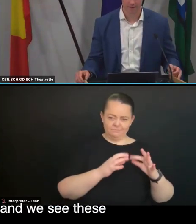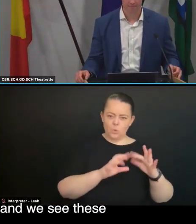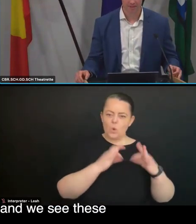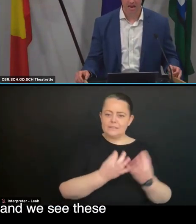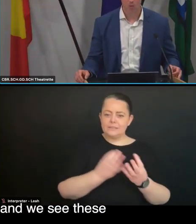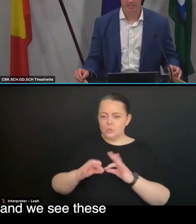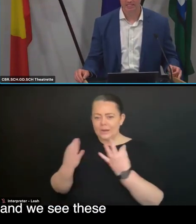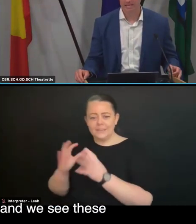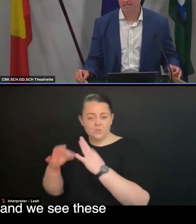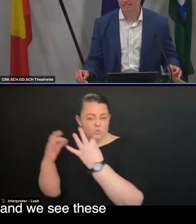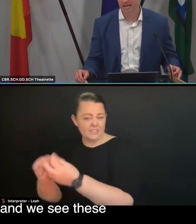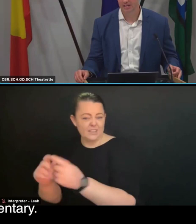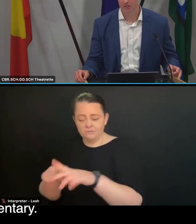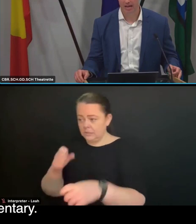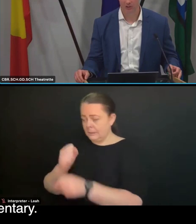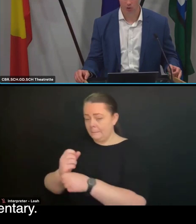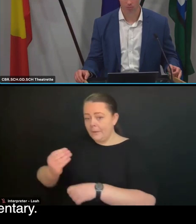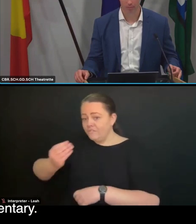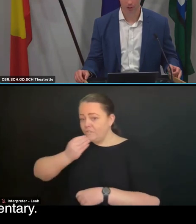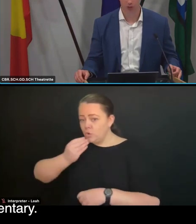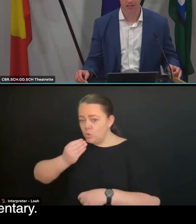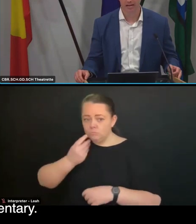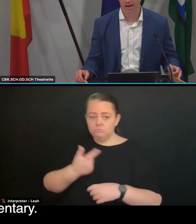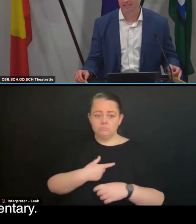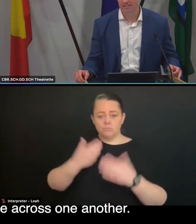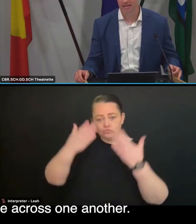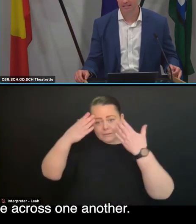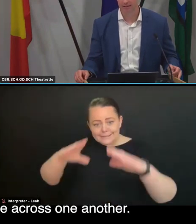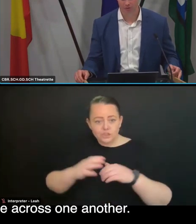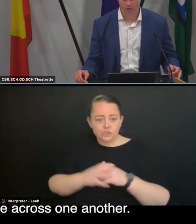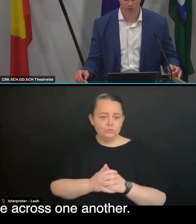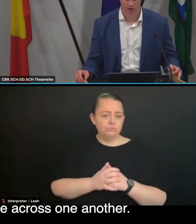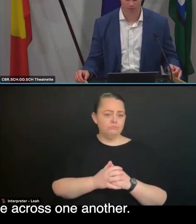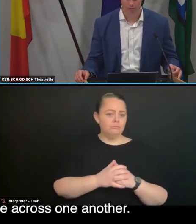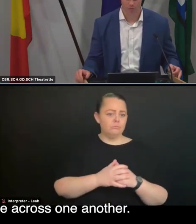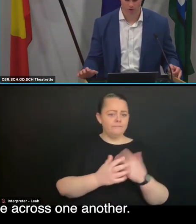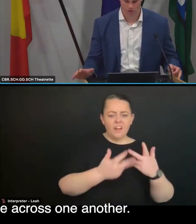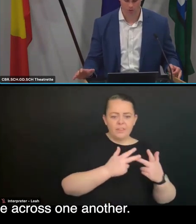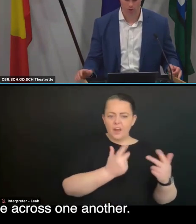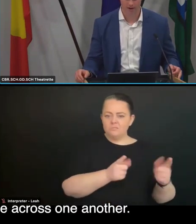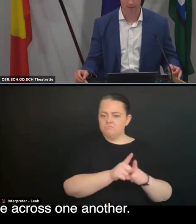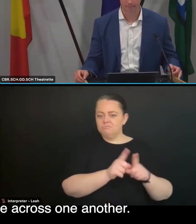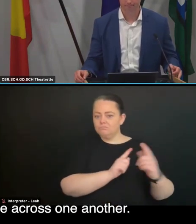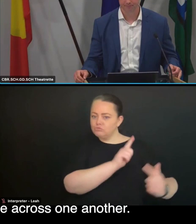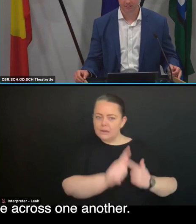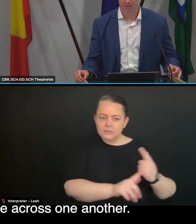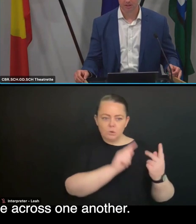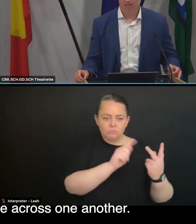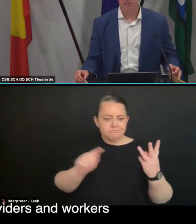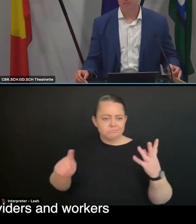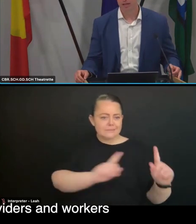residential care. And we see these standards as complementary. Again, the standards have a through line across one another.